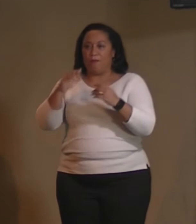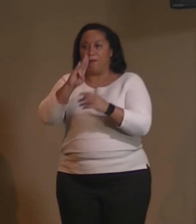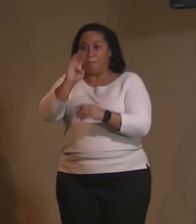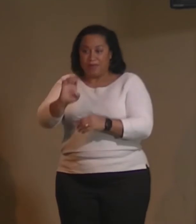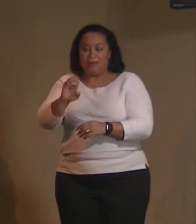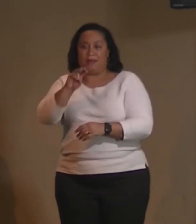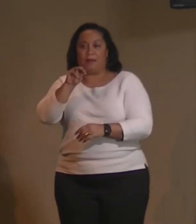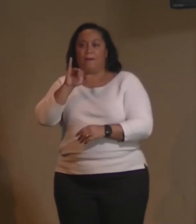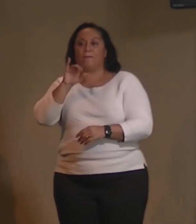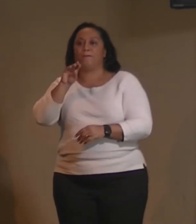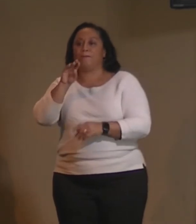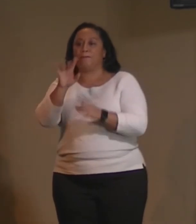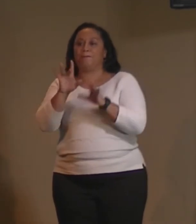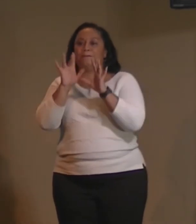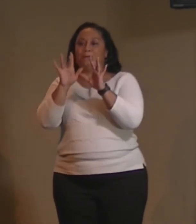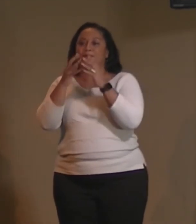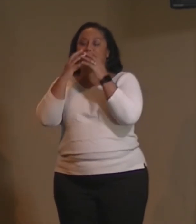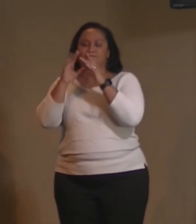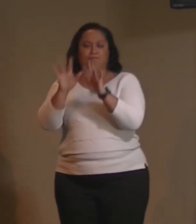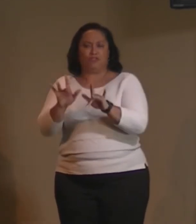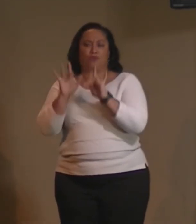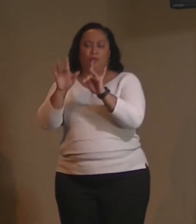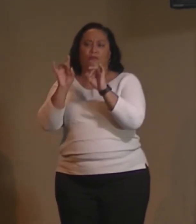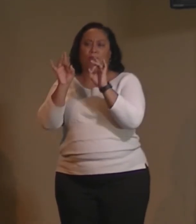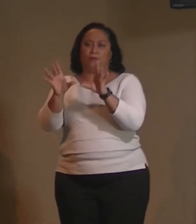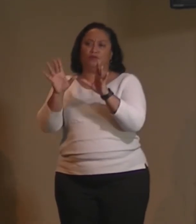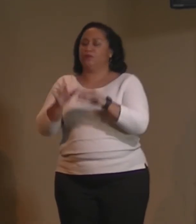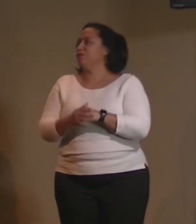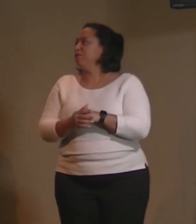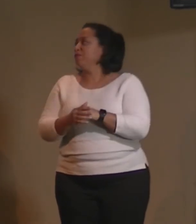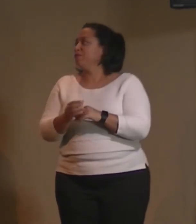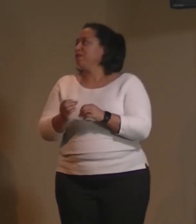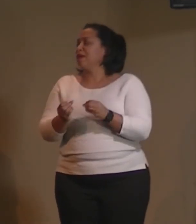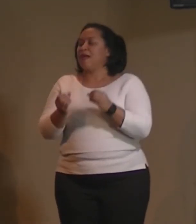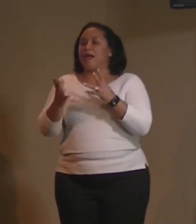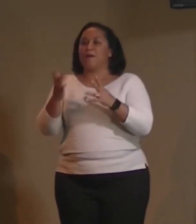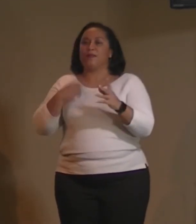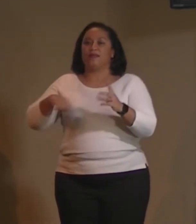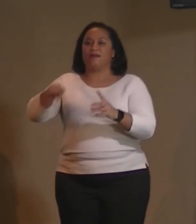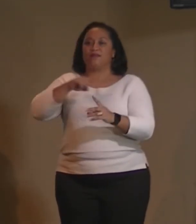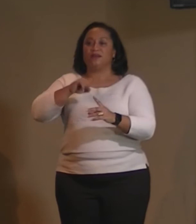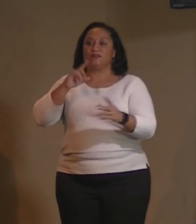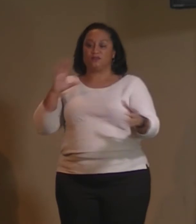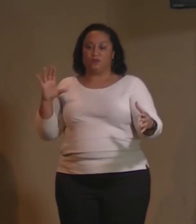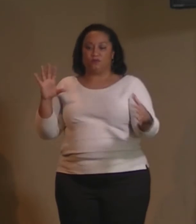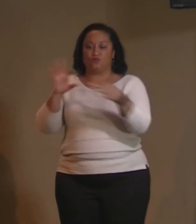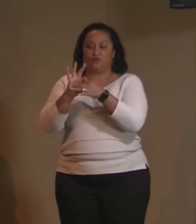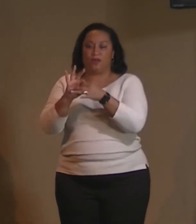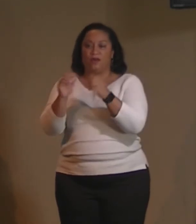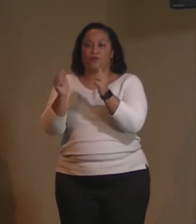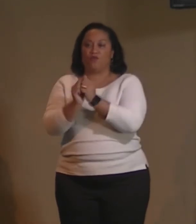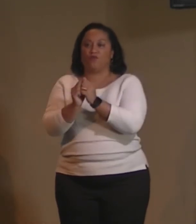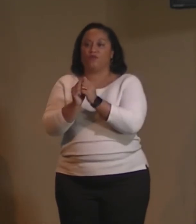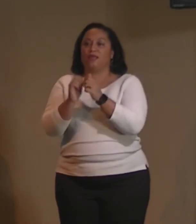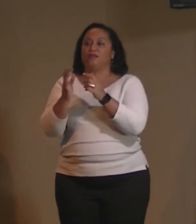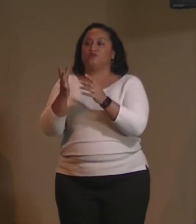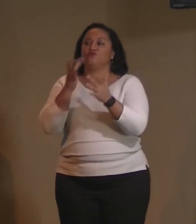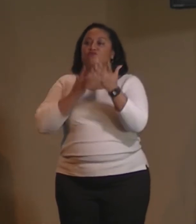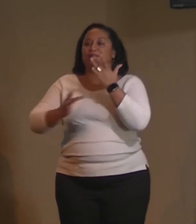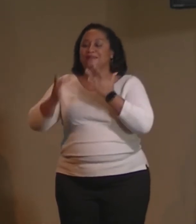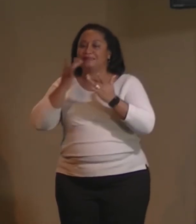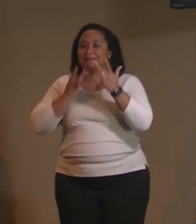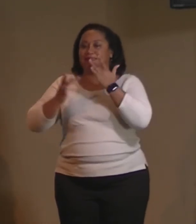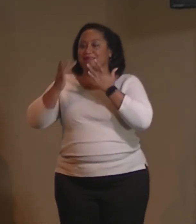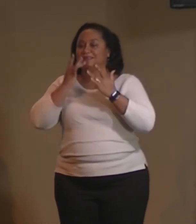How many of us are coming together in the name of scarcity and lack? How many of us are amening that when family